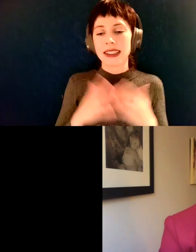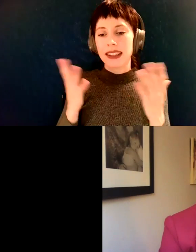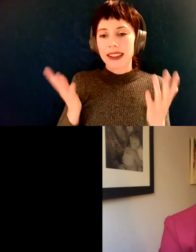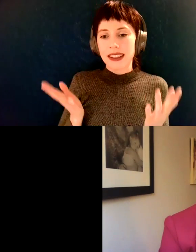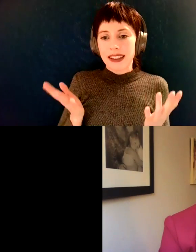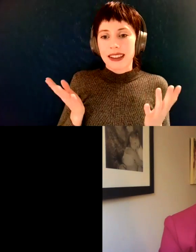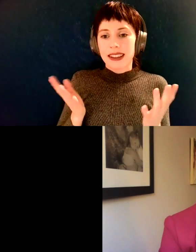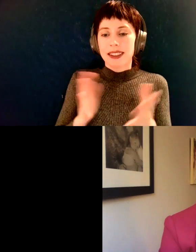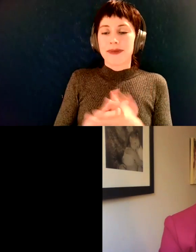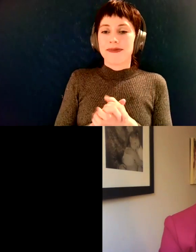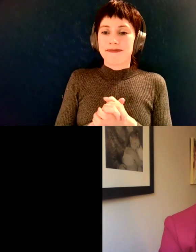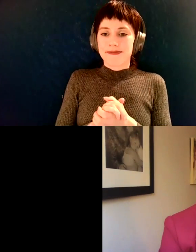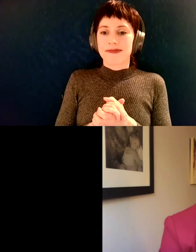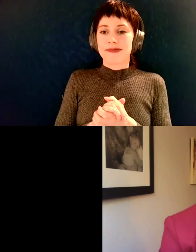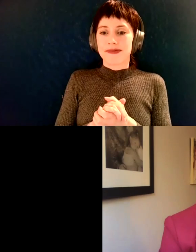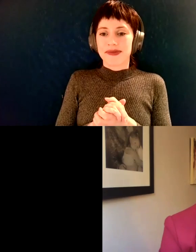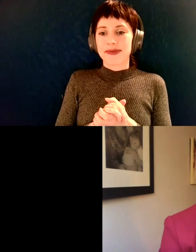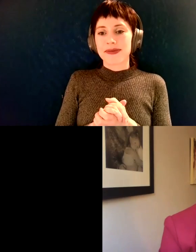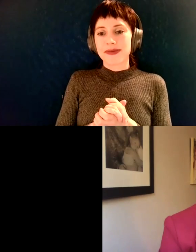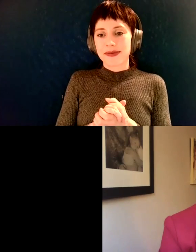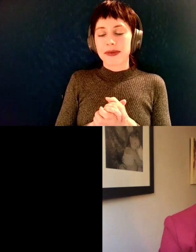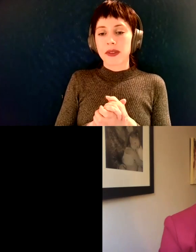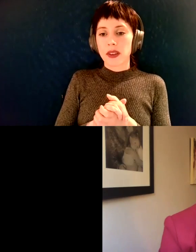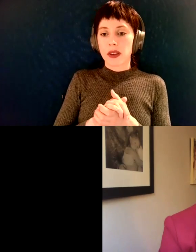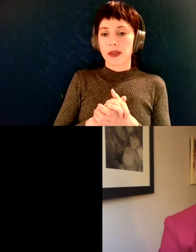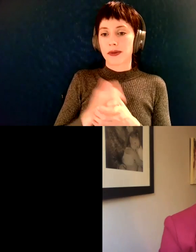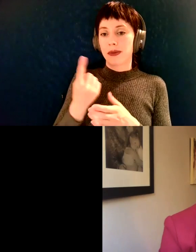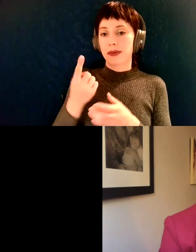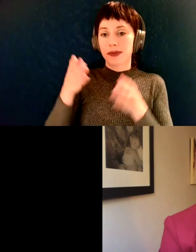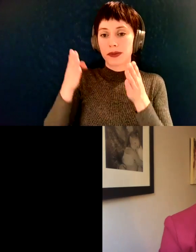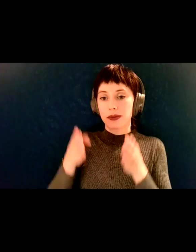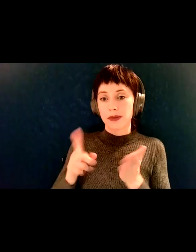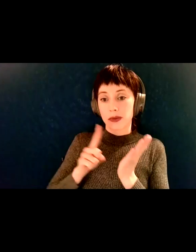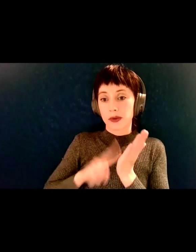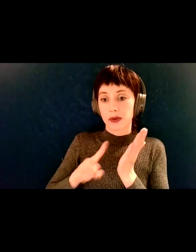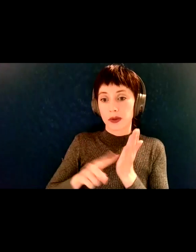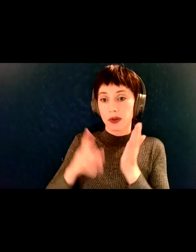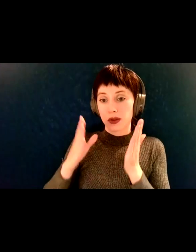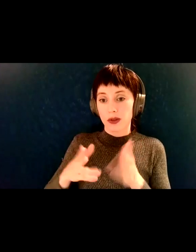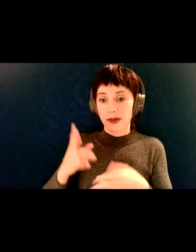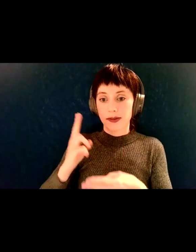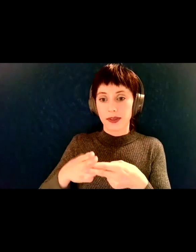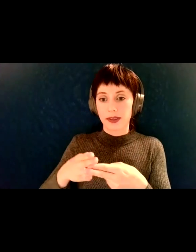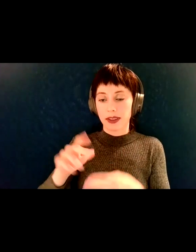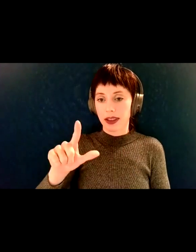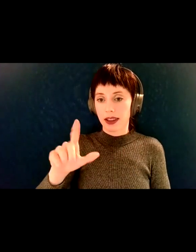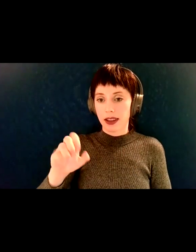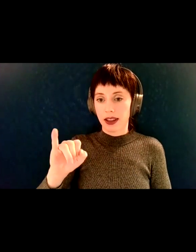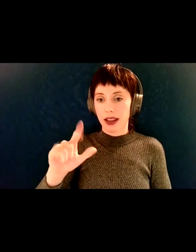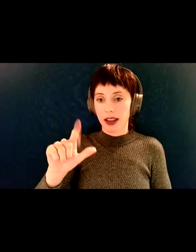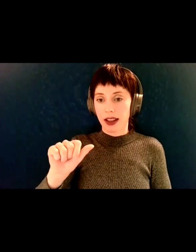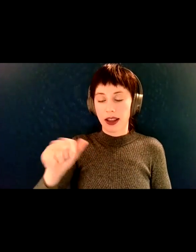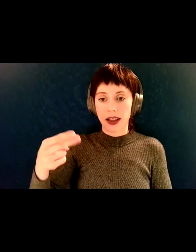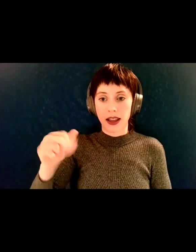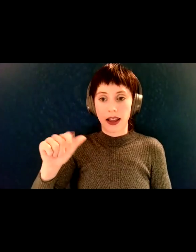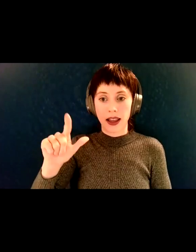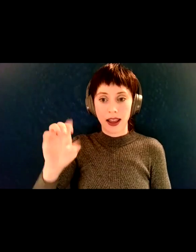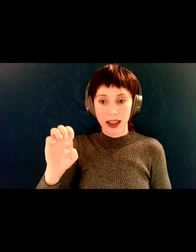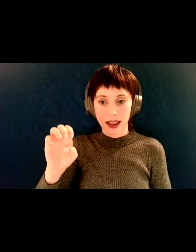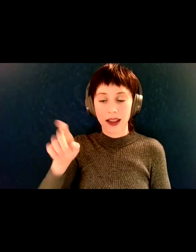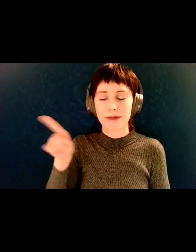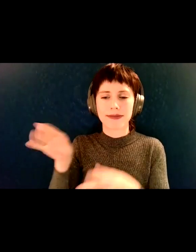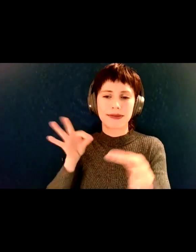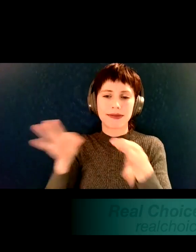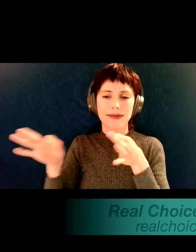one of, one of the other, um, researchers that we've been working with Layla Hale, uh, talked about how the ADA didn't catch everything. The